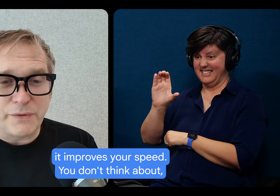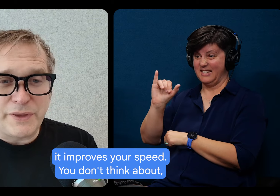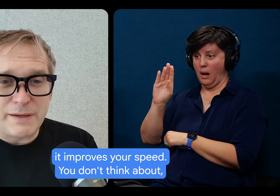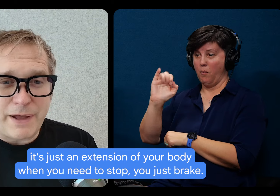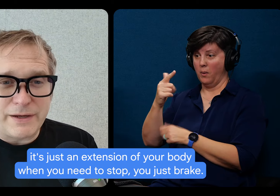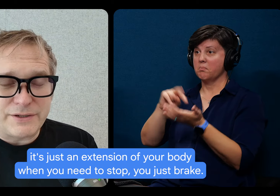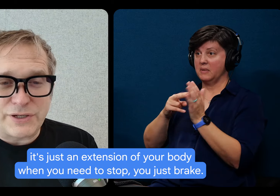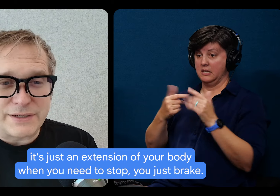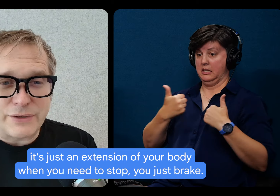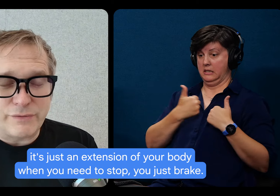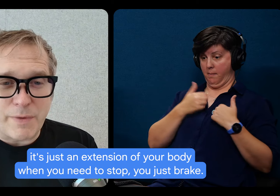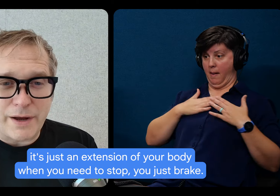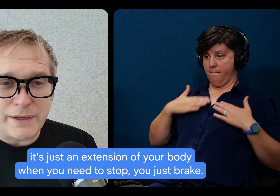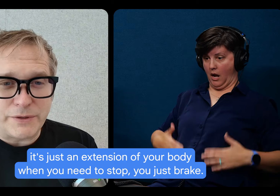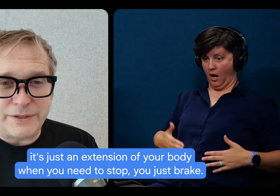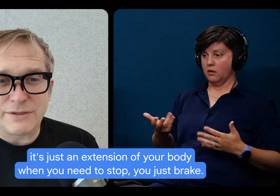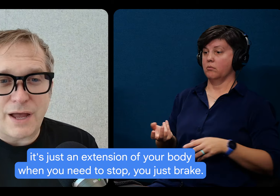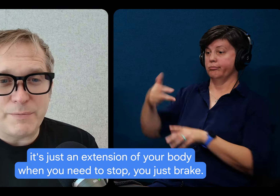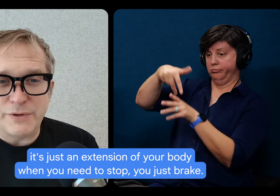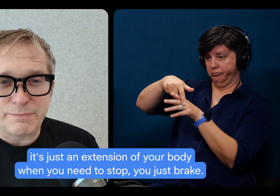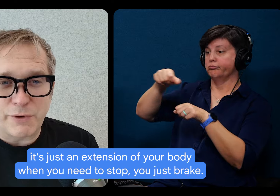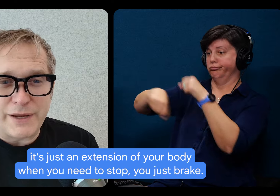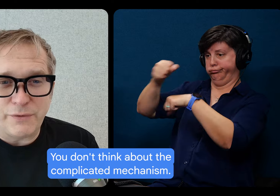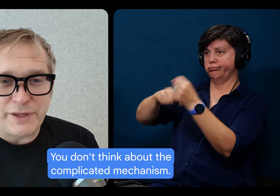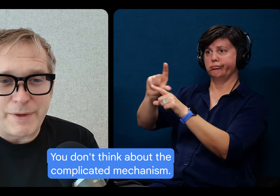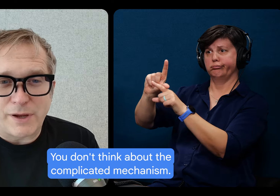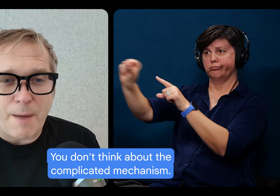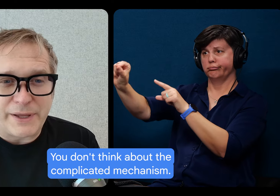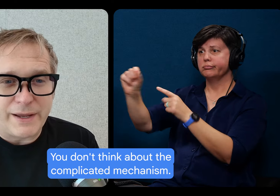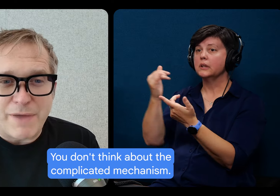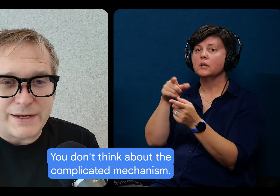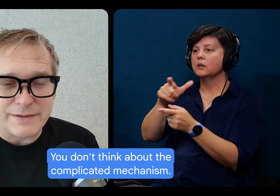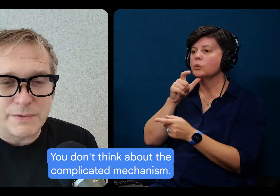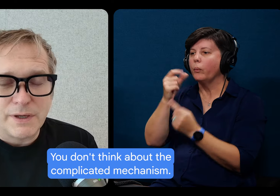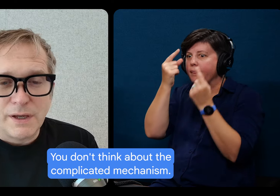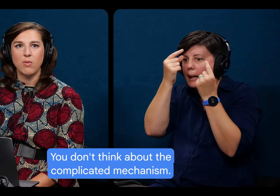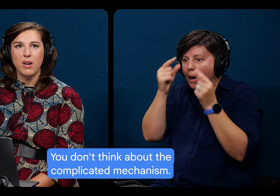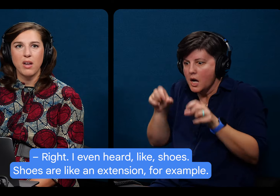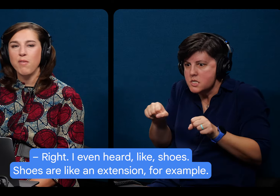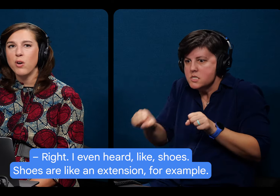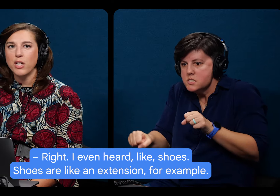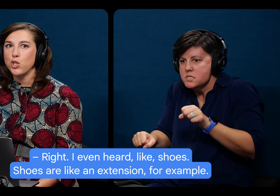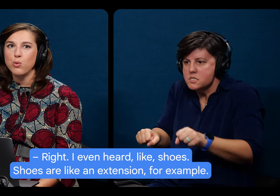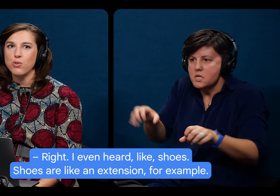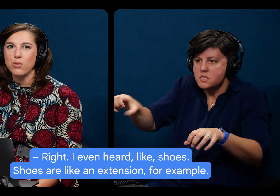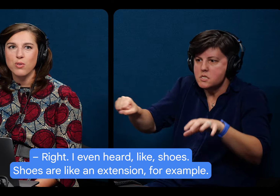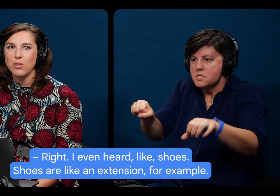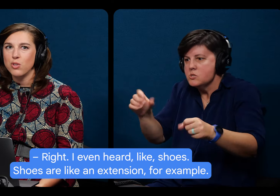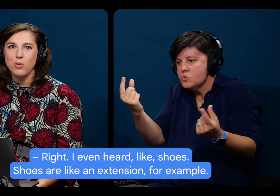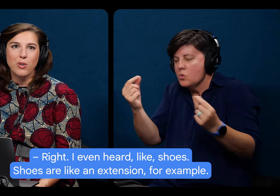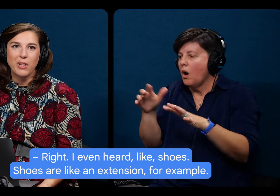You don't think about it's just an extension of your body. When you need to stop, you just break. You don't think about the complicated mechanism. Right. I haven't heard shoes.